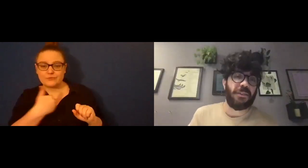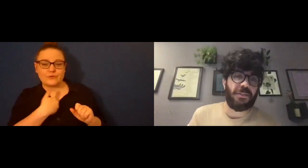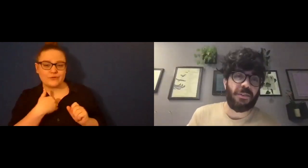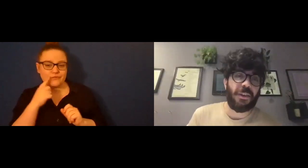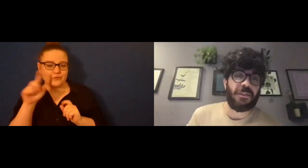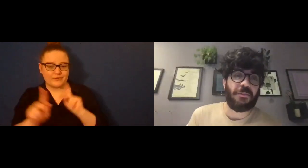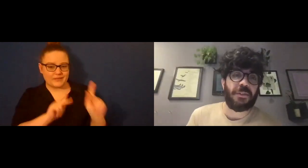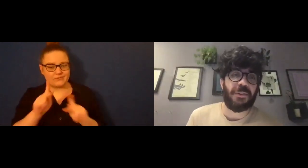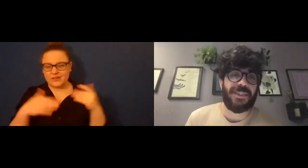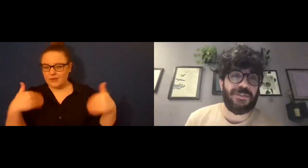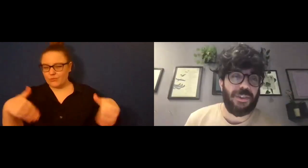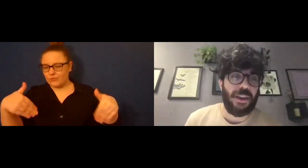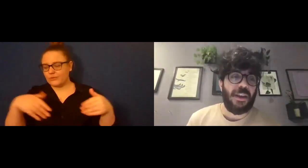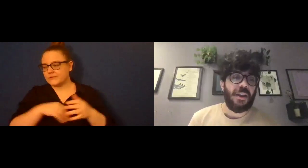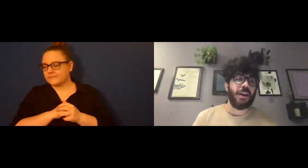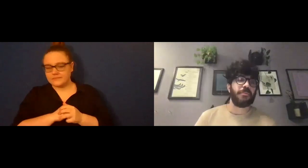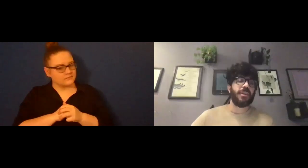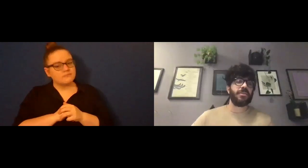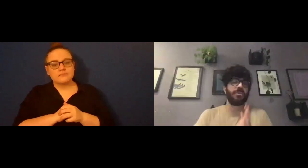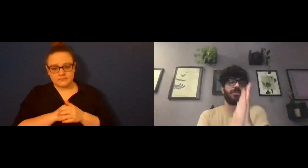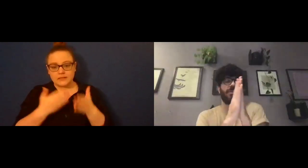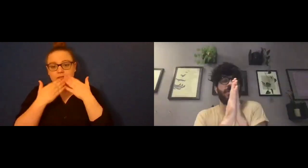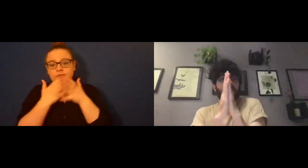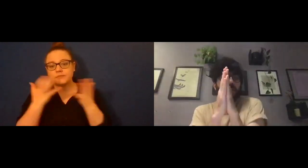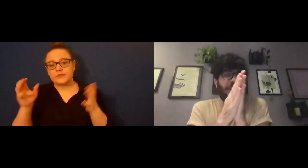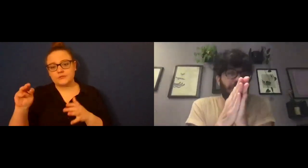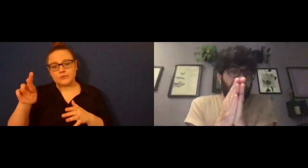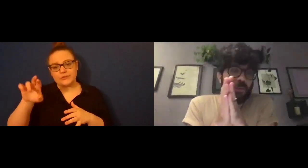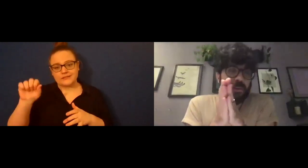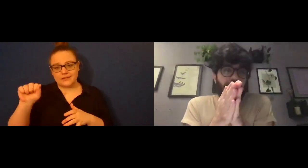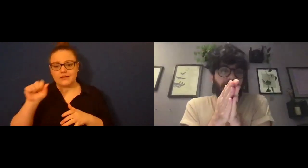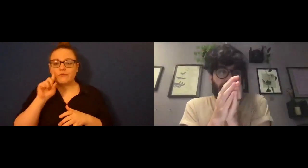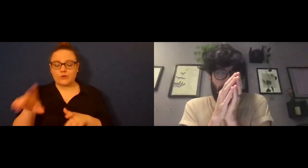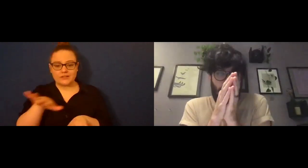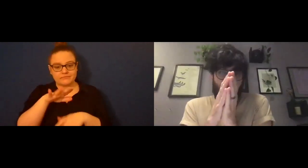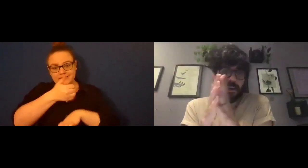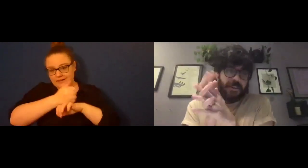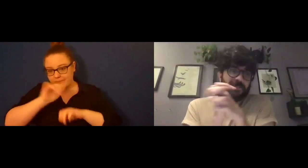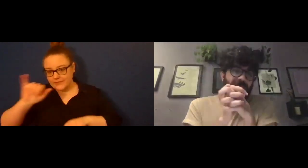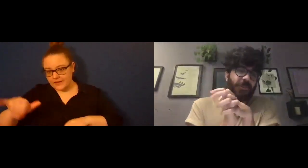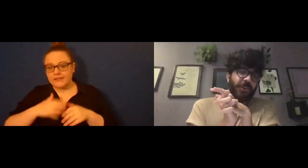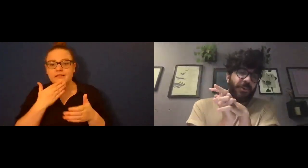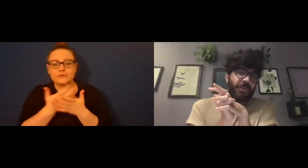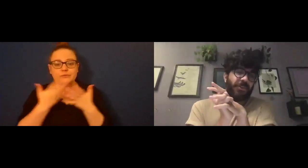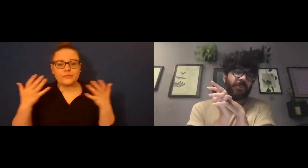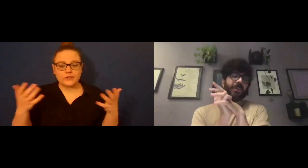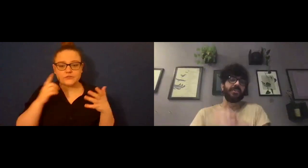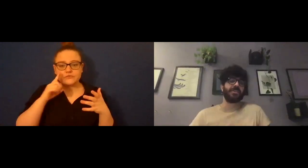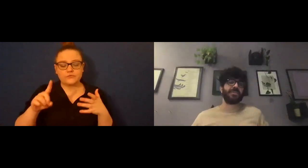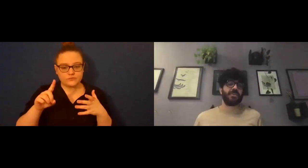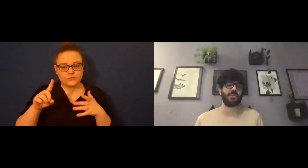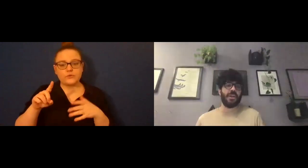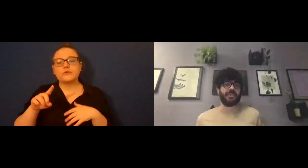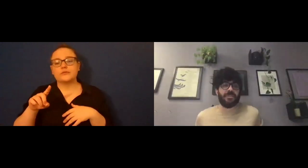us can be given. So thank you so much Marissa for that. Thank you to to Lori for for doing